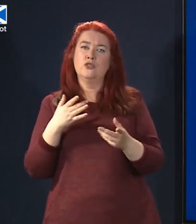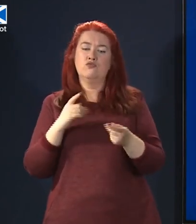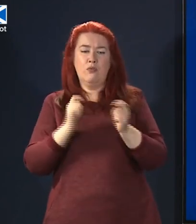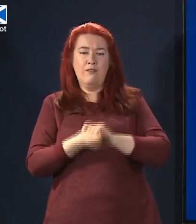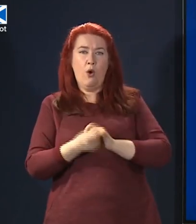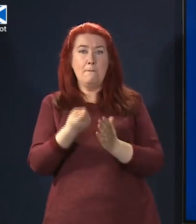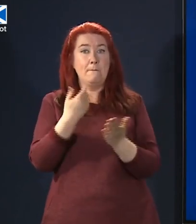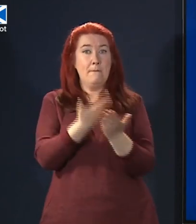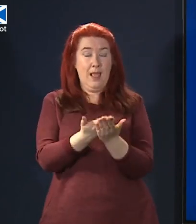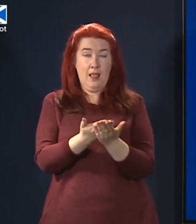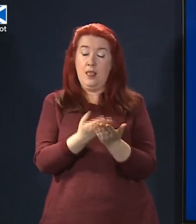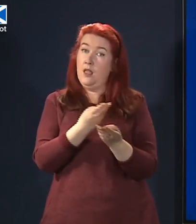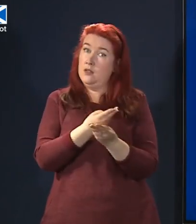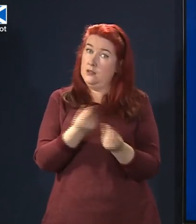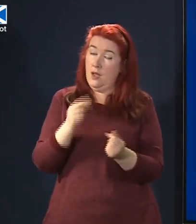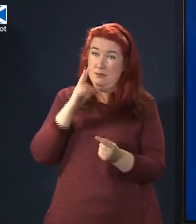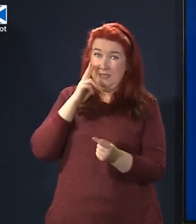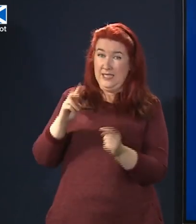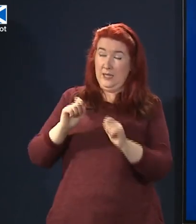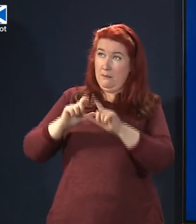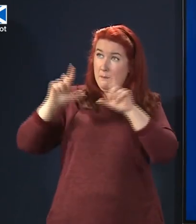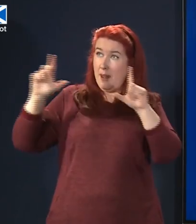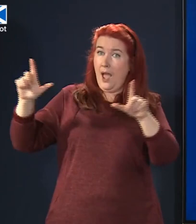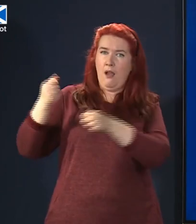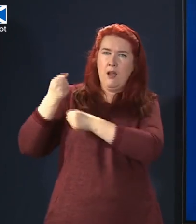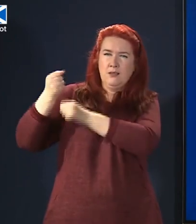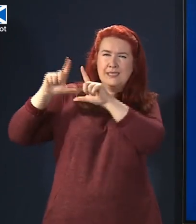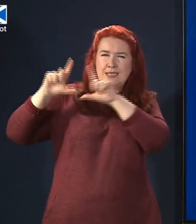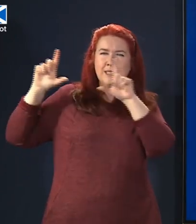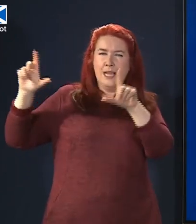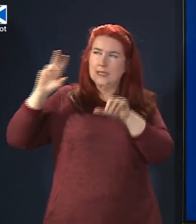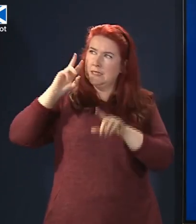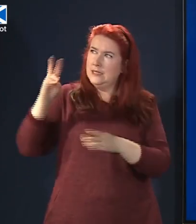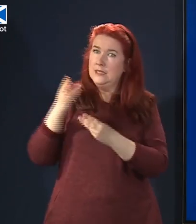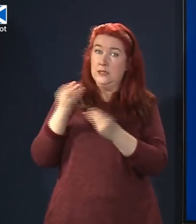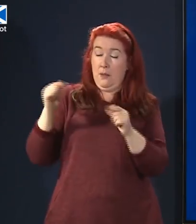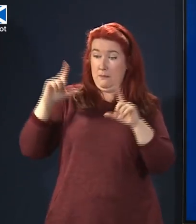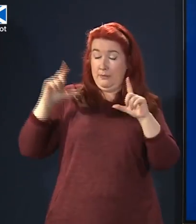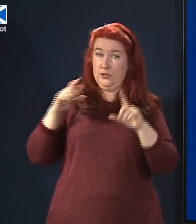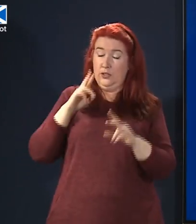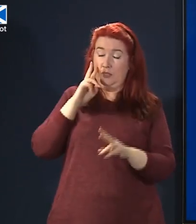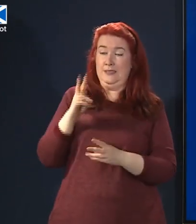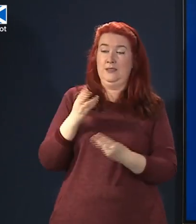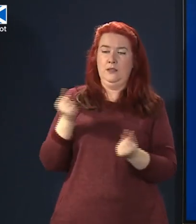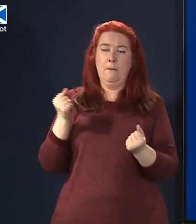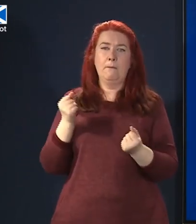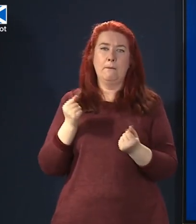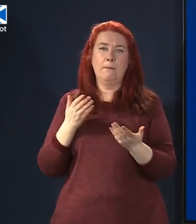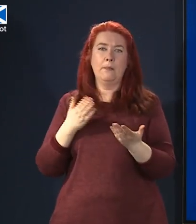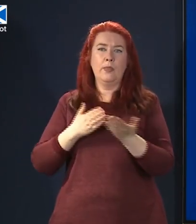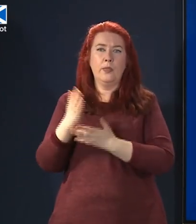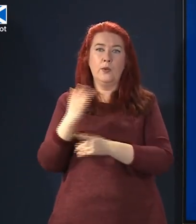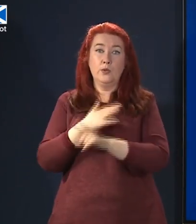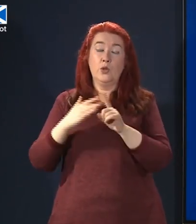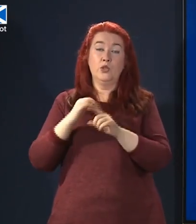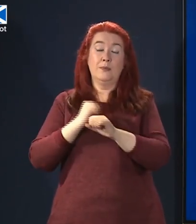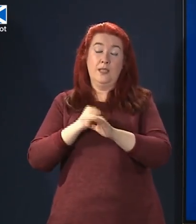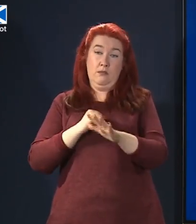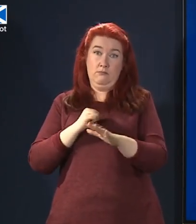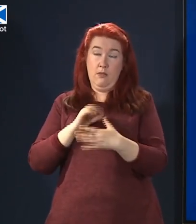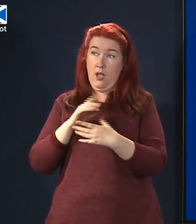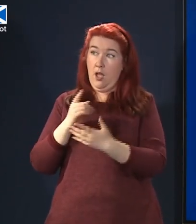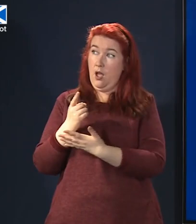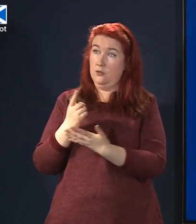where there have been placards signs that I've seen certainly seen images of in social media about me that